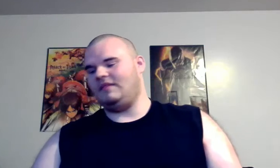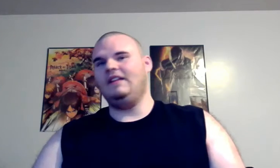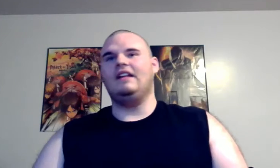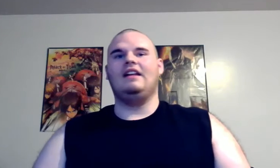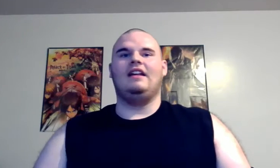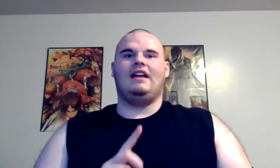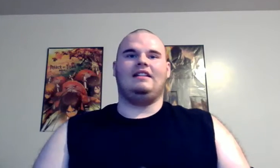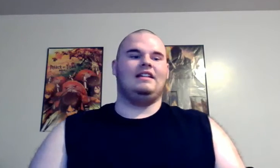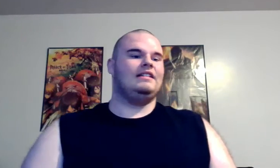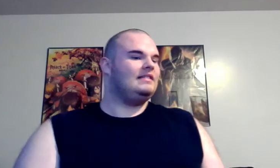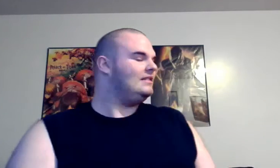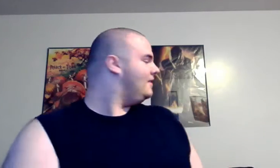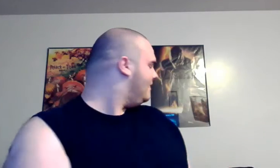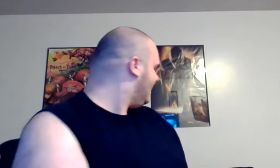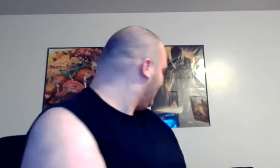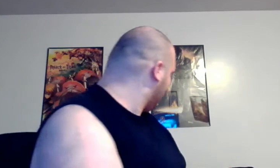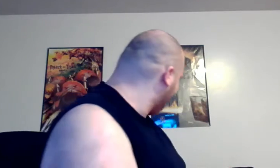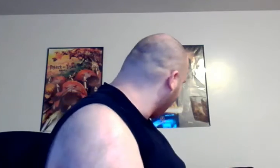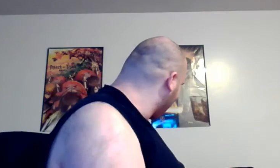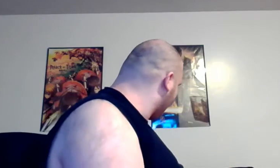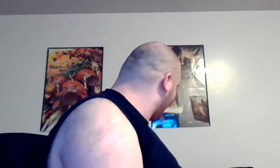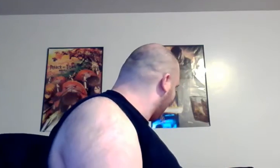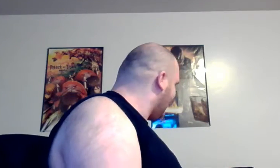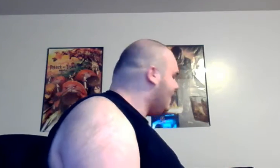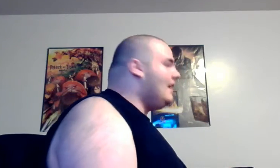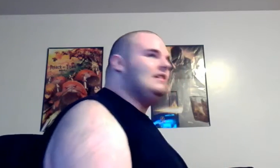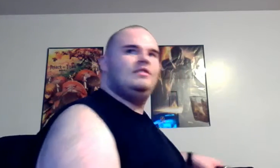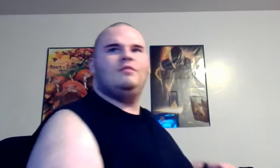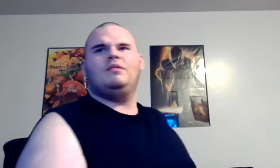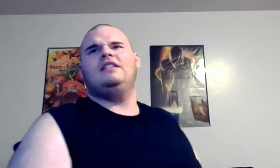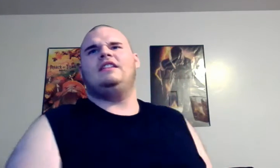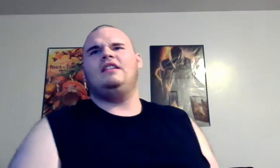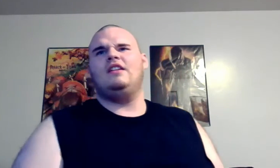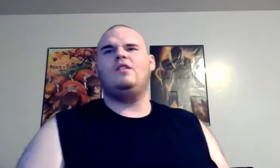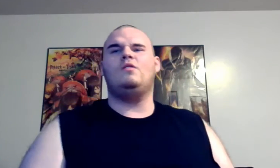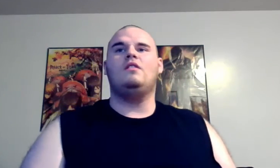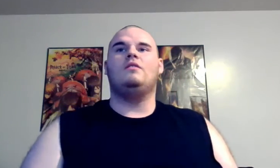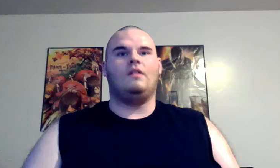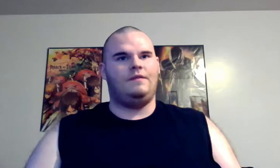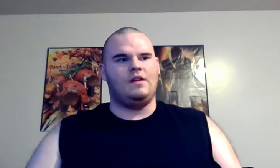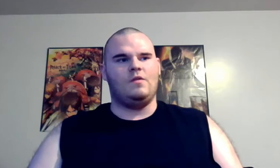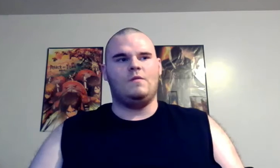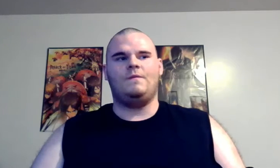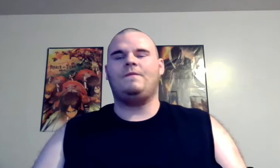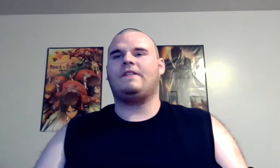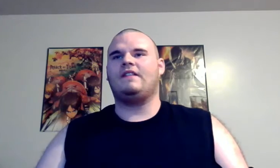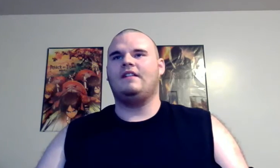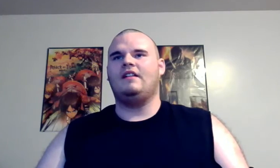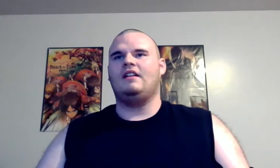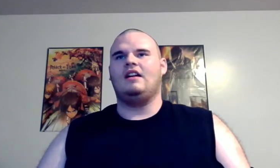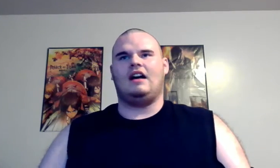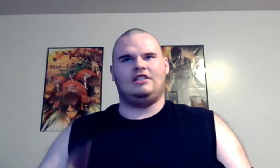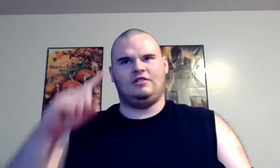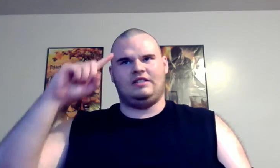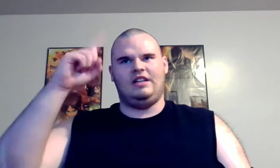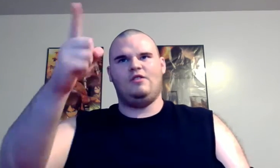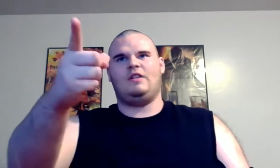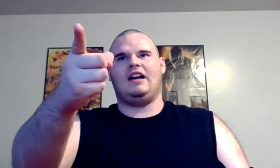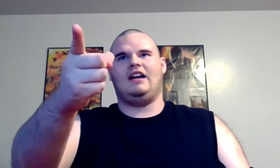and this has been a super nintendo review i shall see you guys